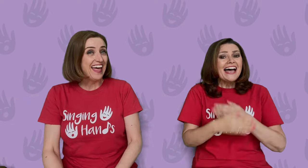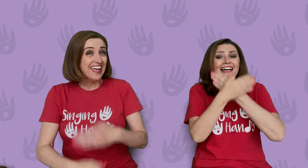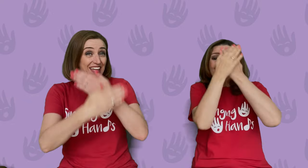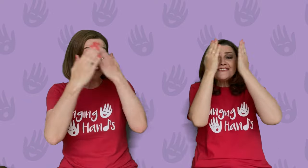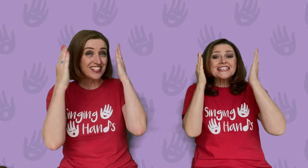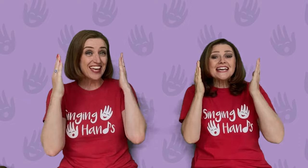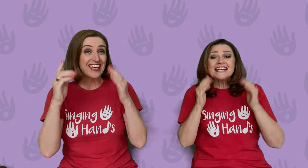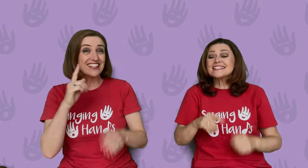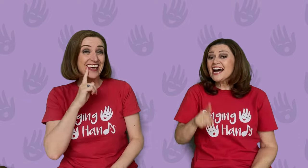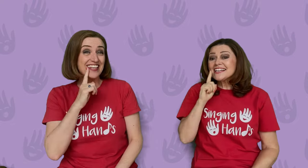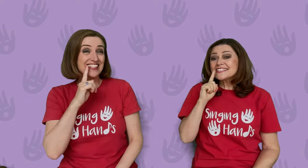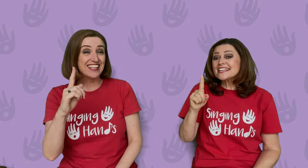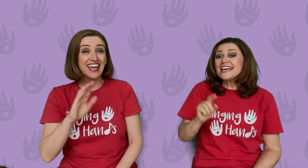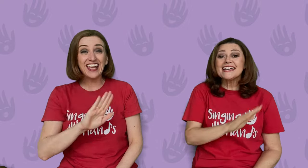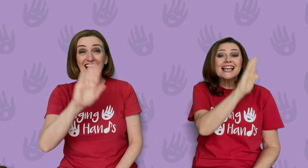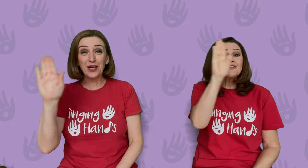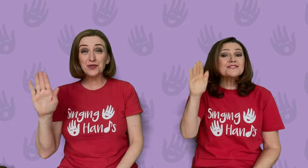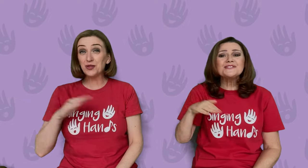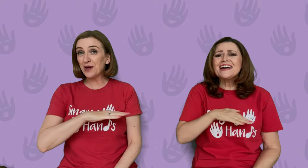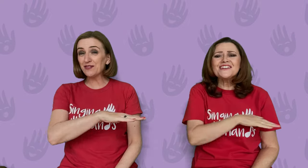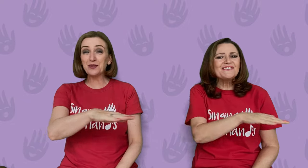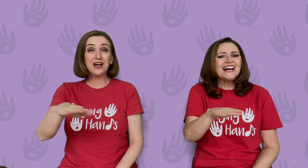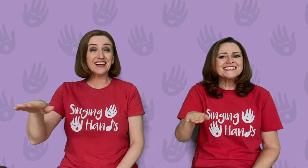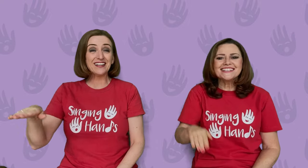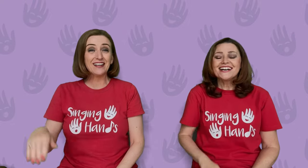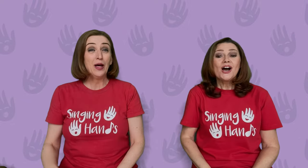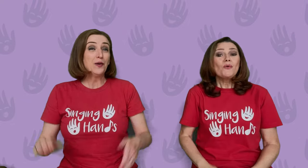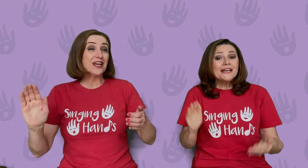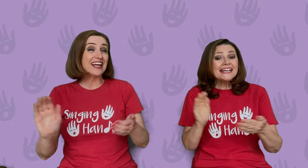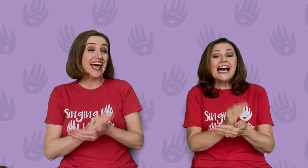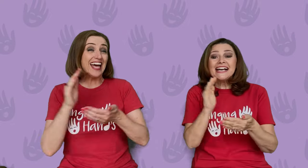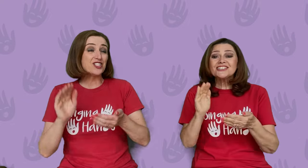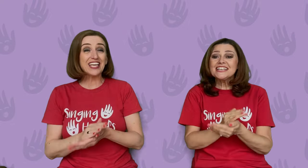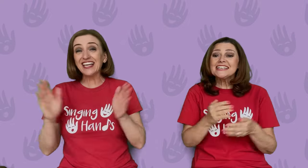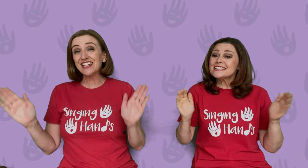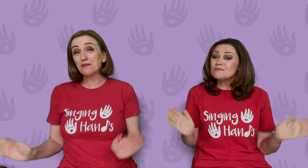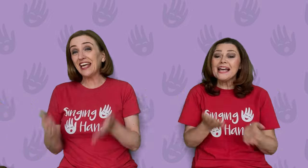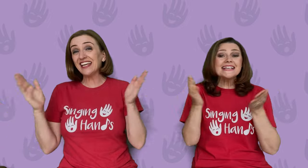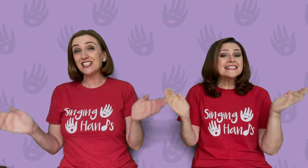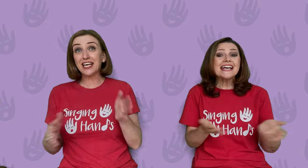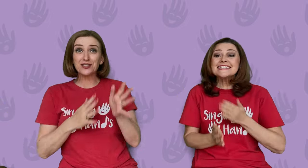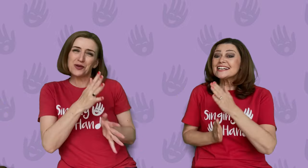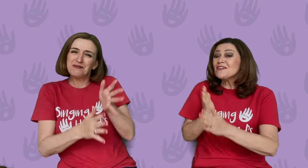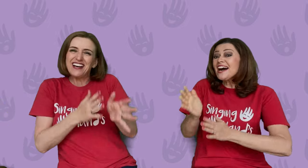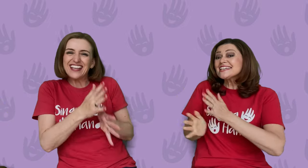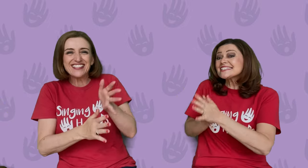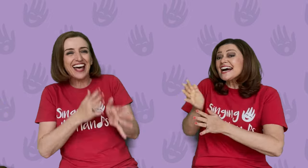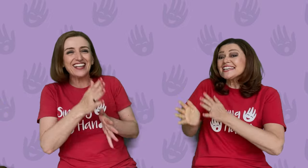Every day it's nice to say hello to everyone. We're glad you're here to play today, so come on and sign